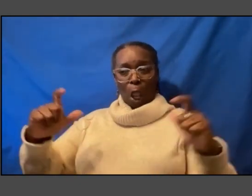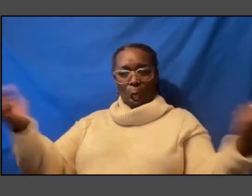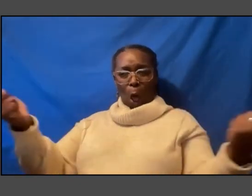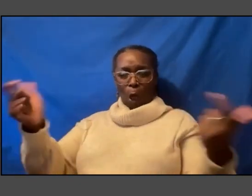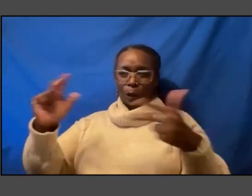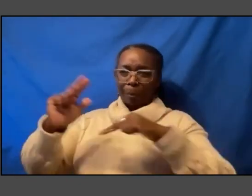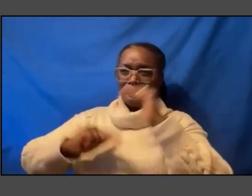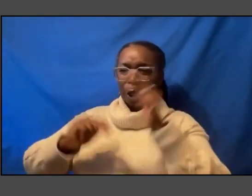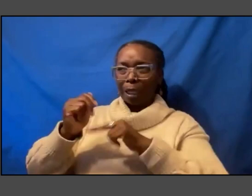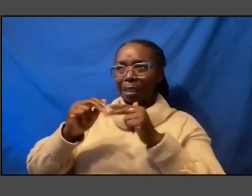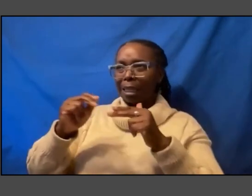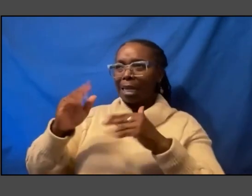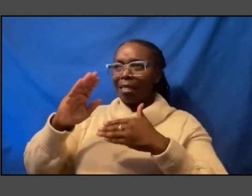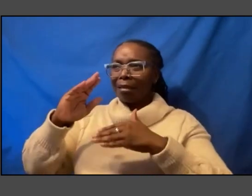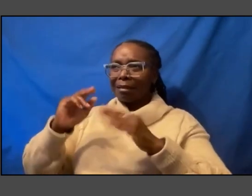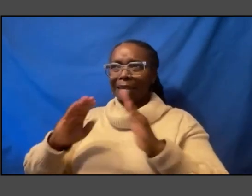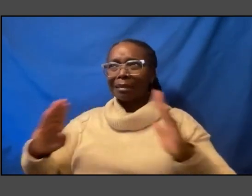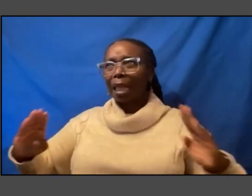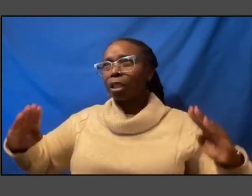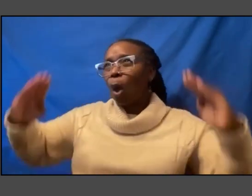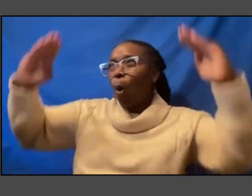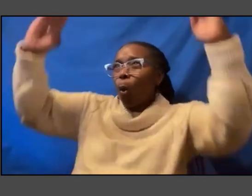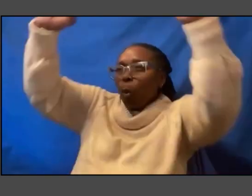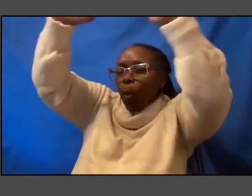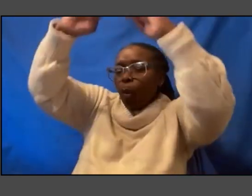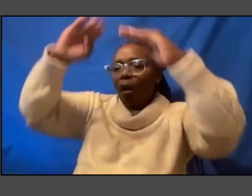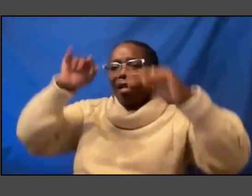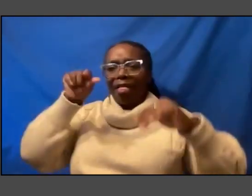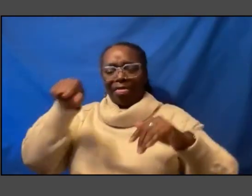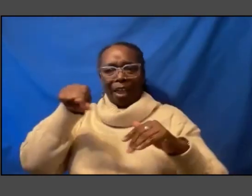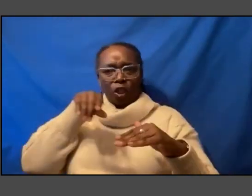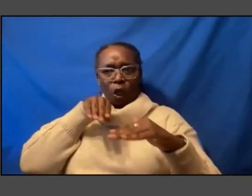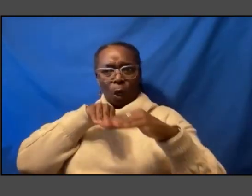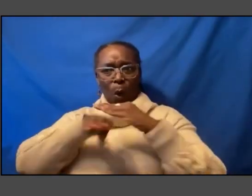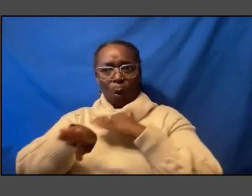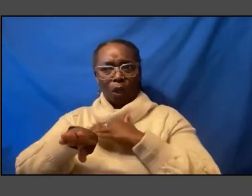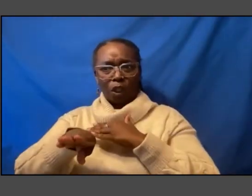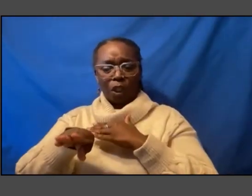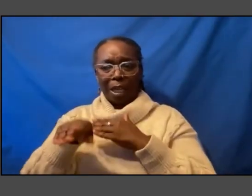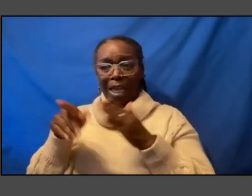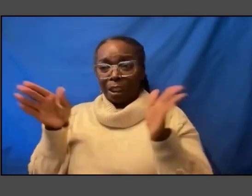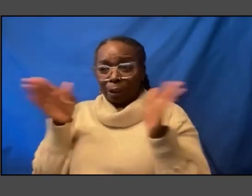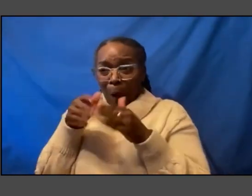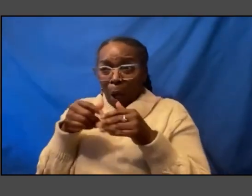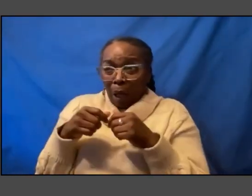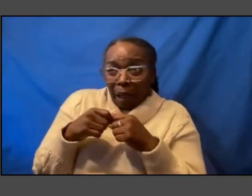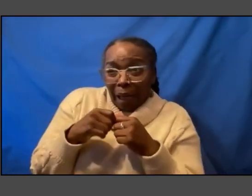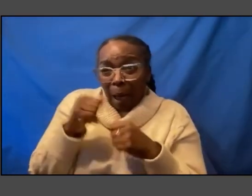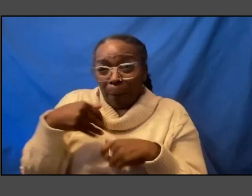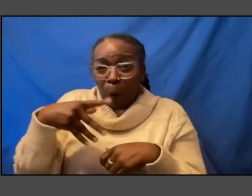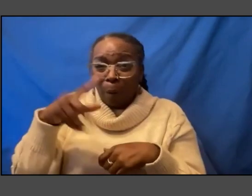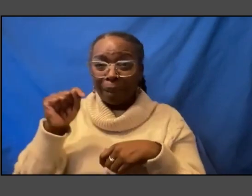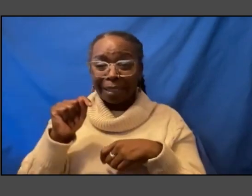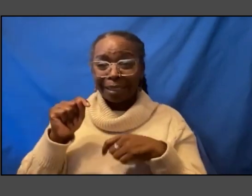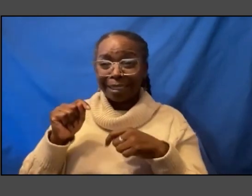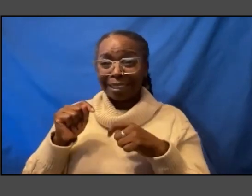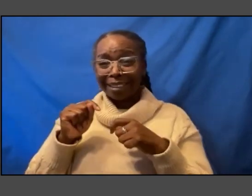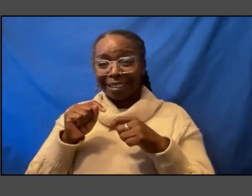uh this is you go into cramped tenement apartments so at the at the body level uh